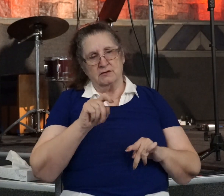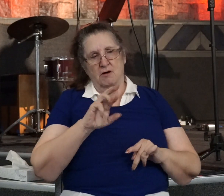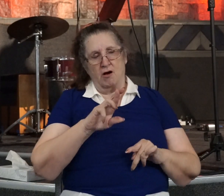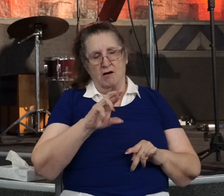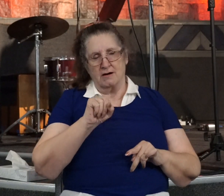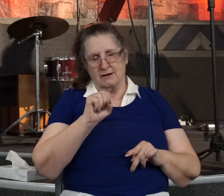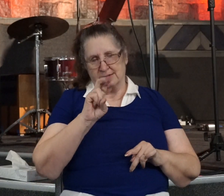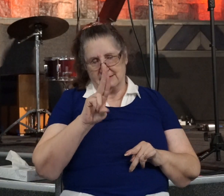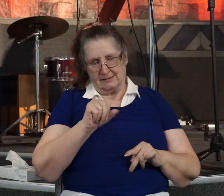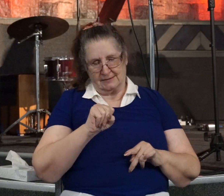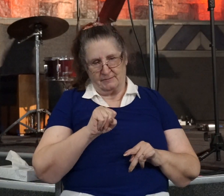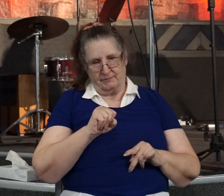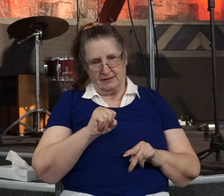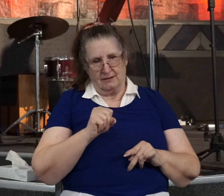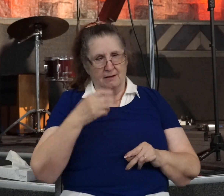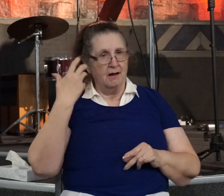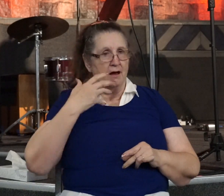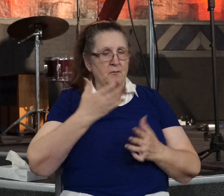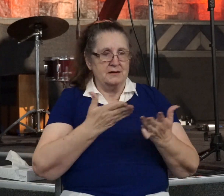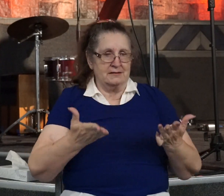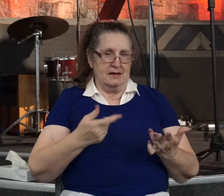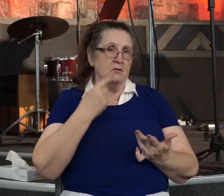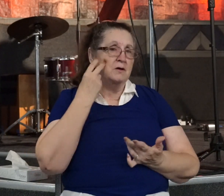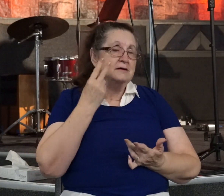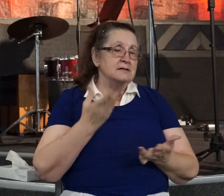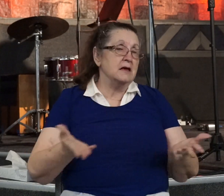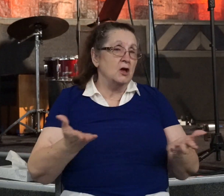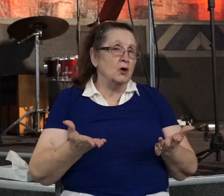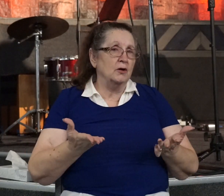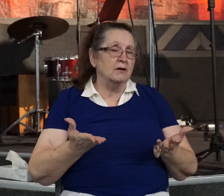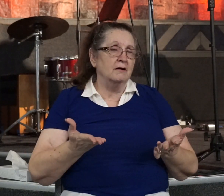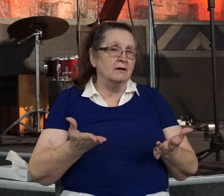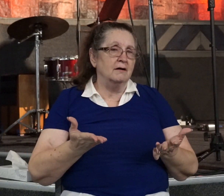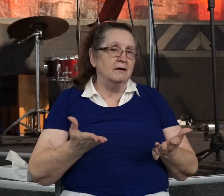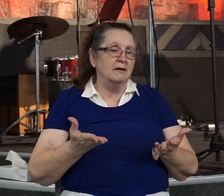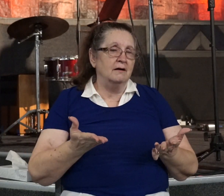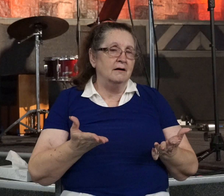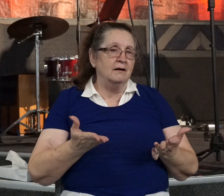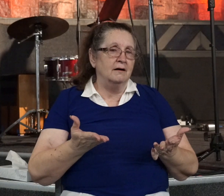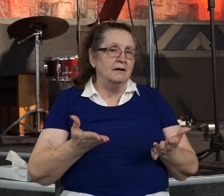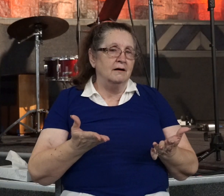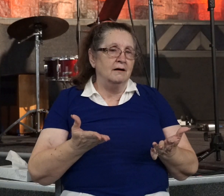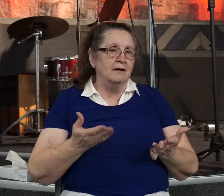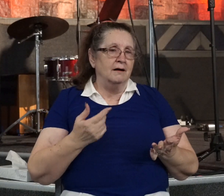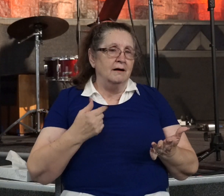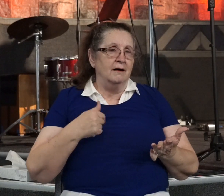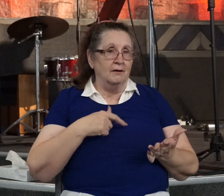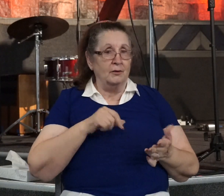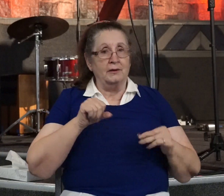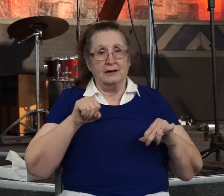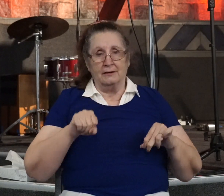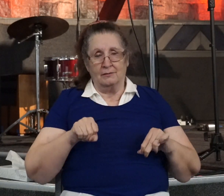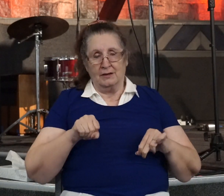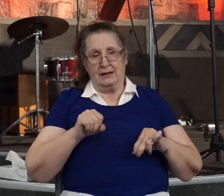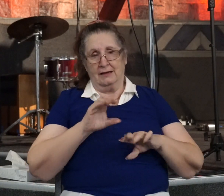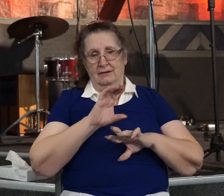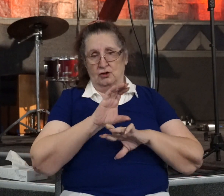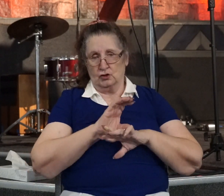But what an amazing thing we see here. And may we be a church made up of disciples with an attitude